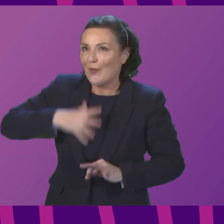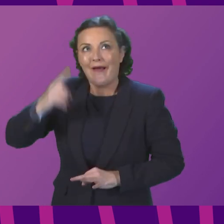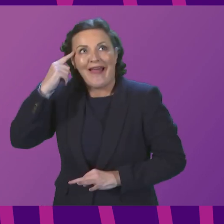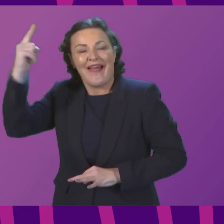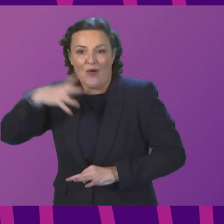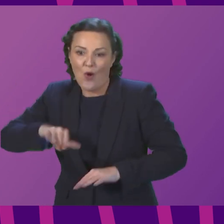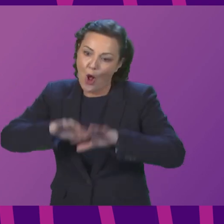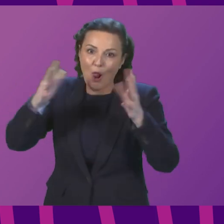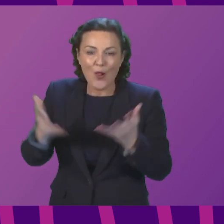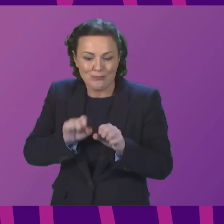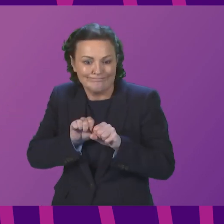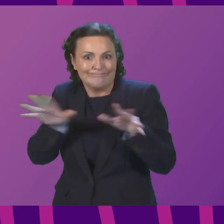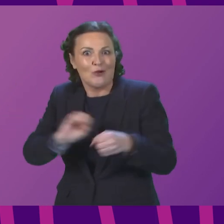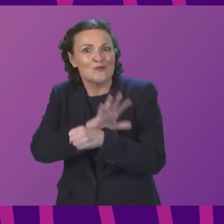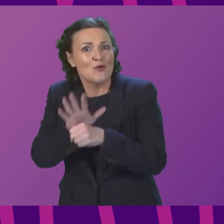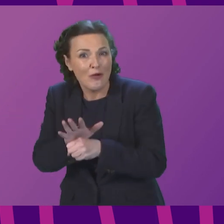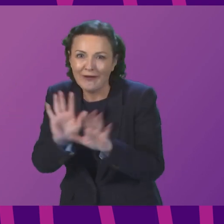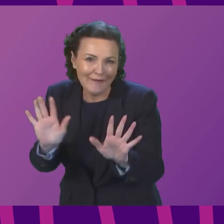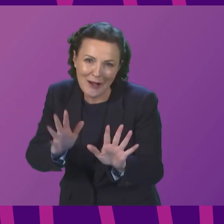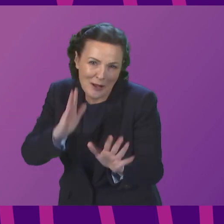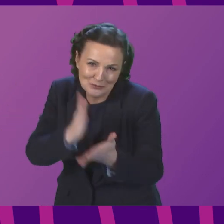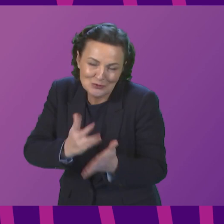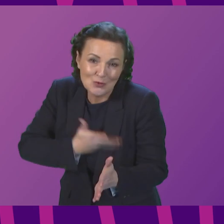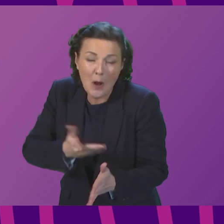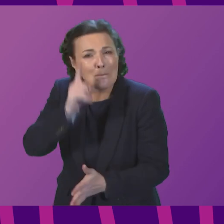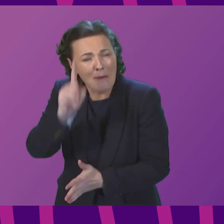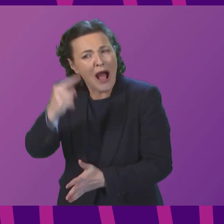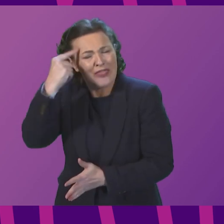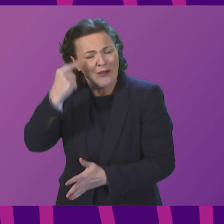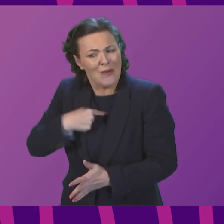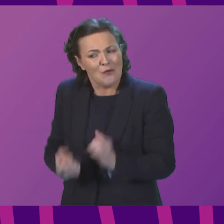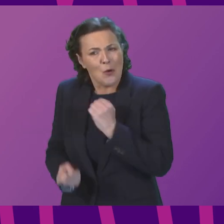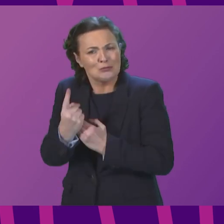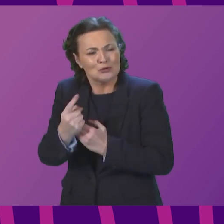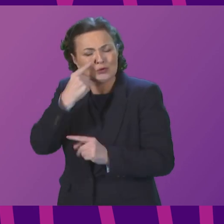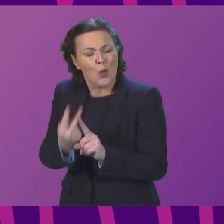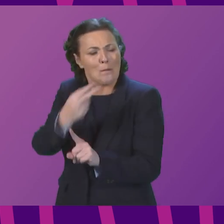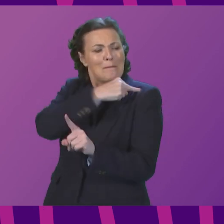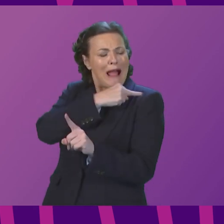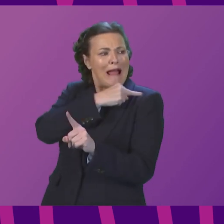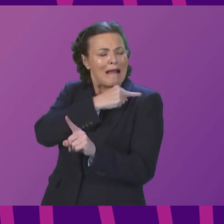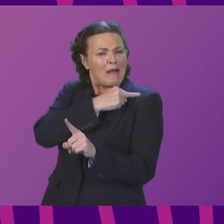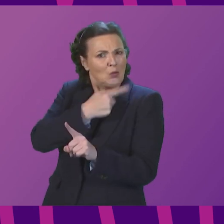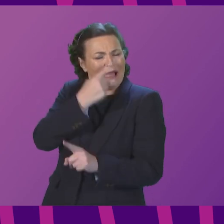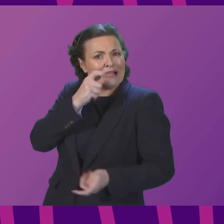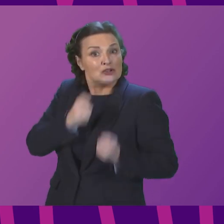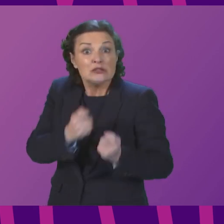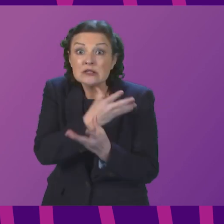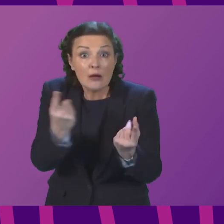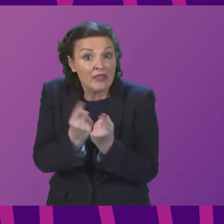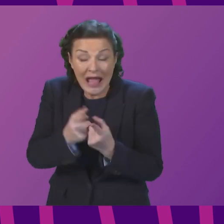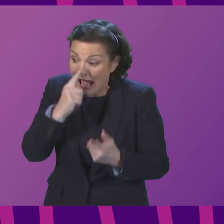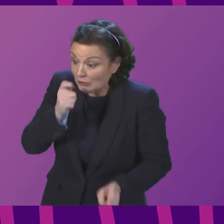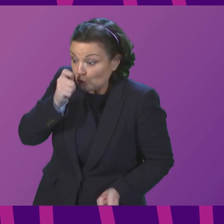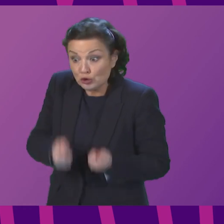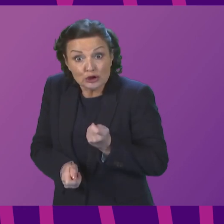doing things differently as we come out of it compared to how we did them going into it. There are some things we've had to do by necessity because of the pandemic that